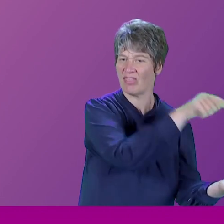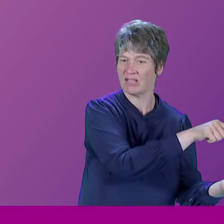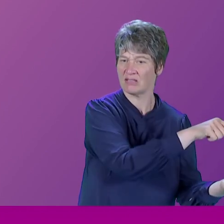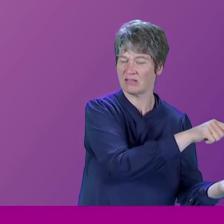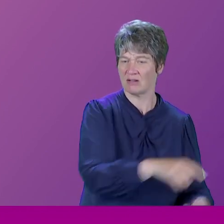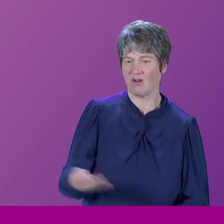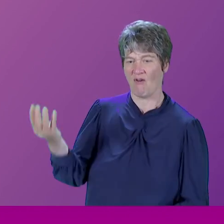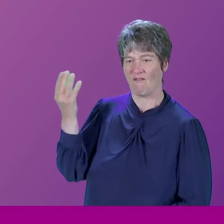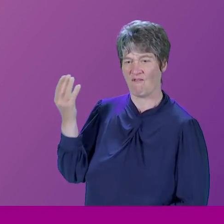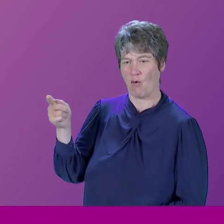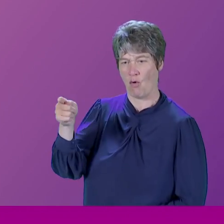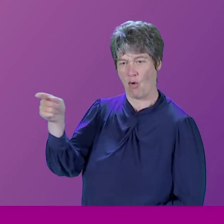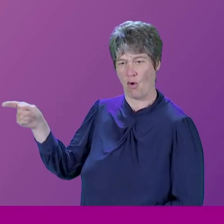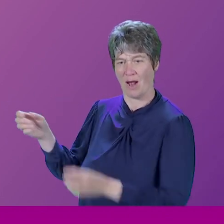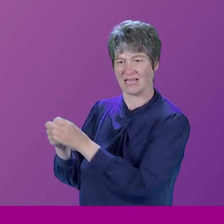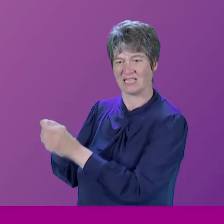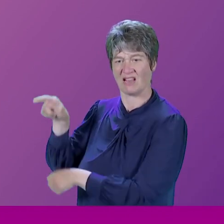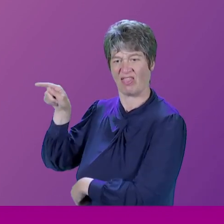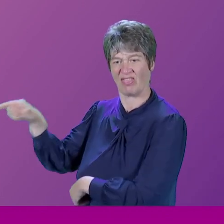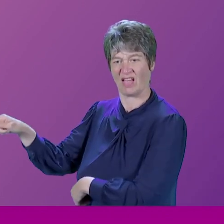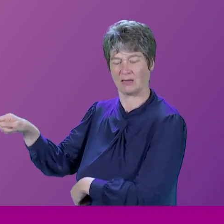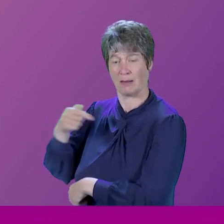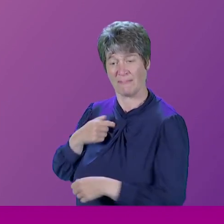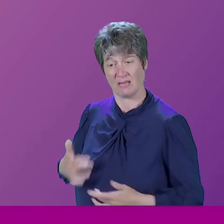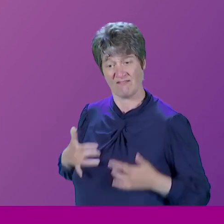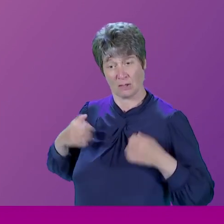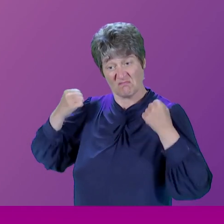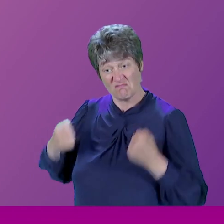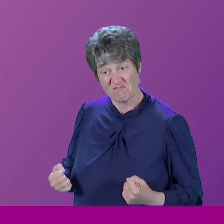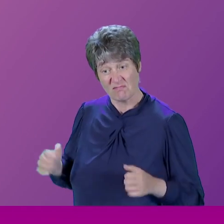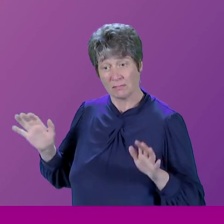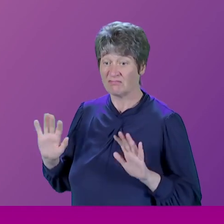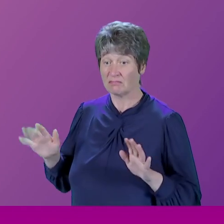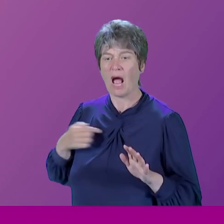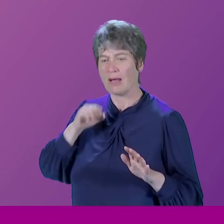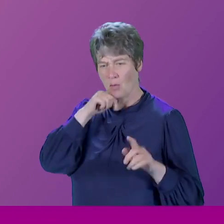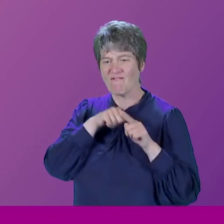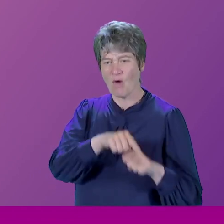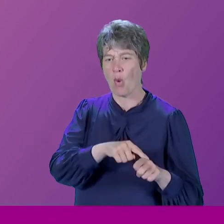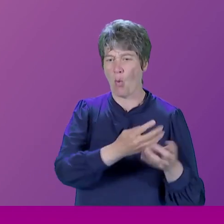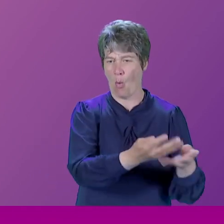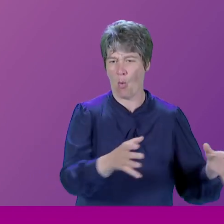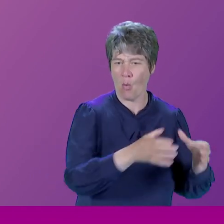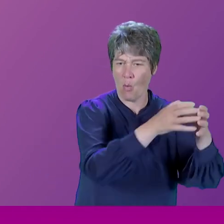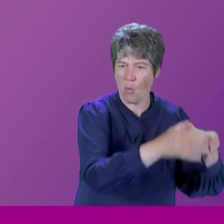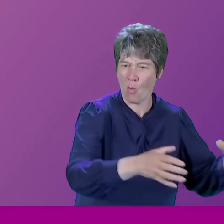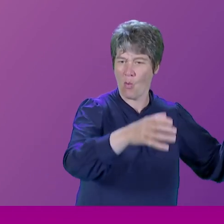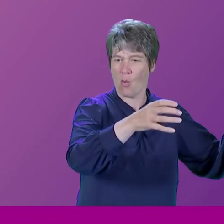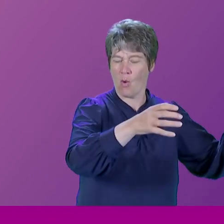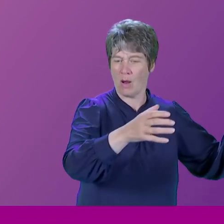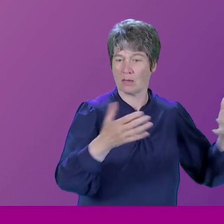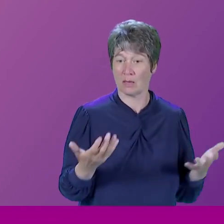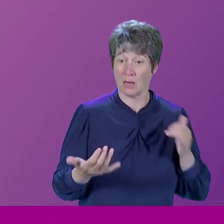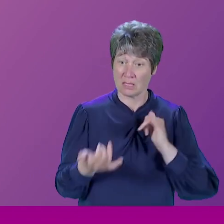I didn't have a strong view, and I'll go with the majority. Or he might equally say, my view was such and such.